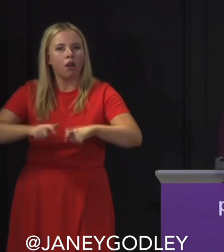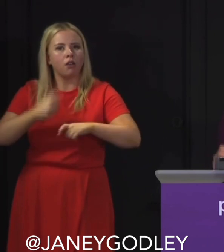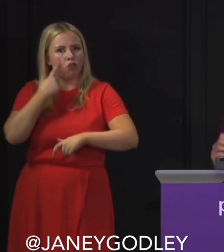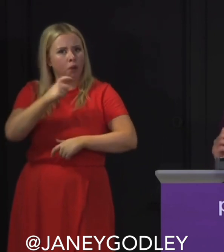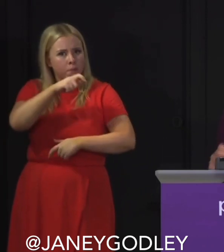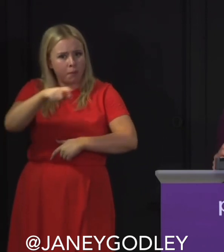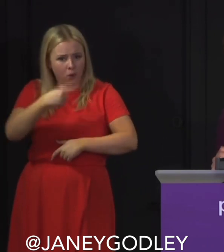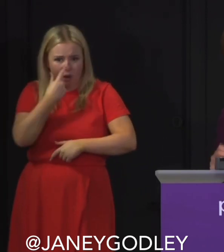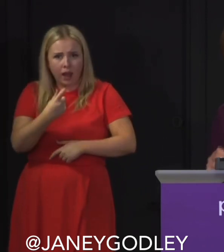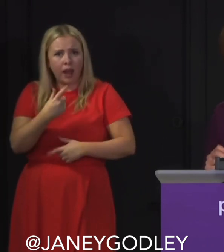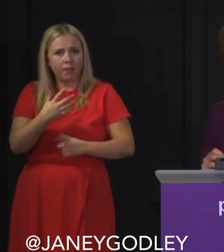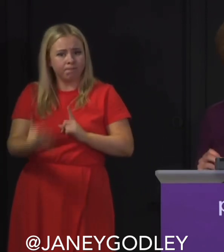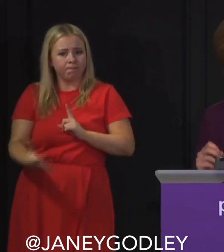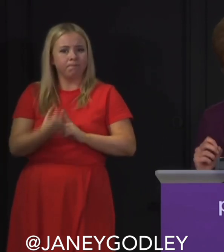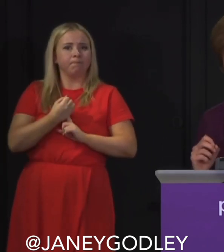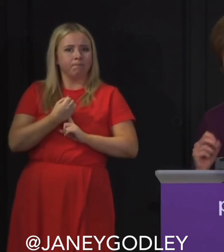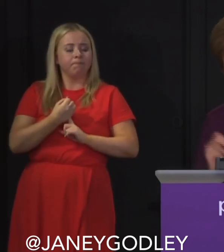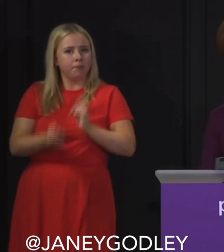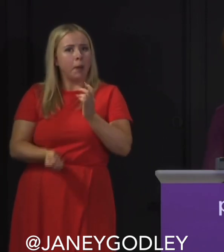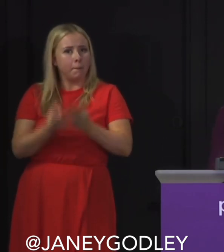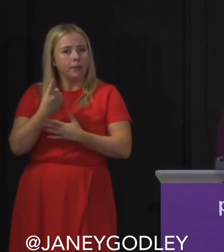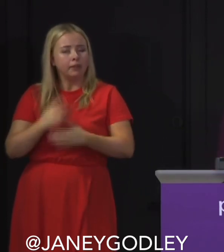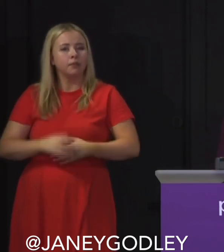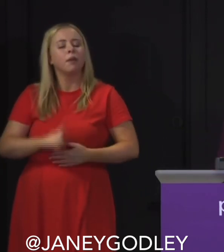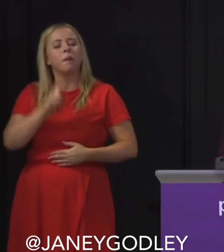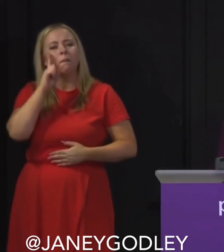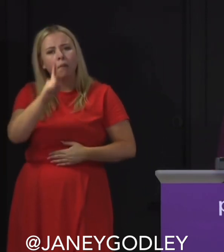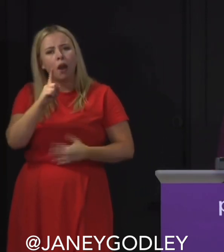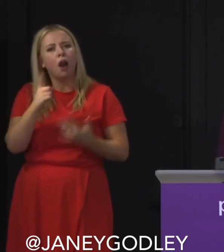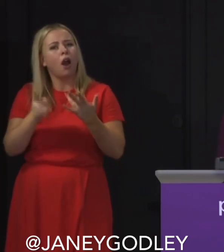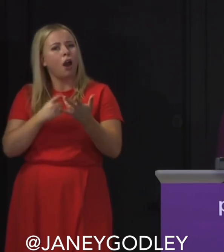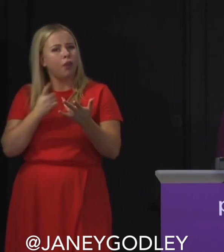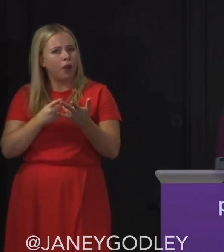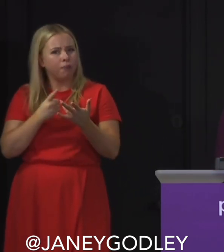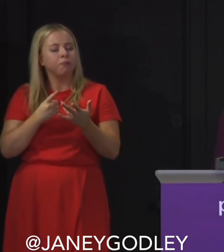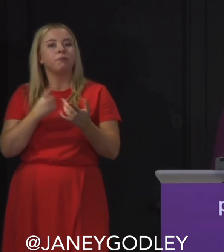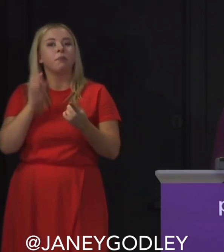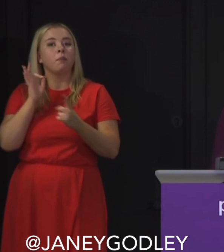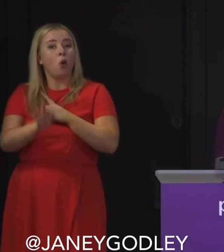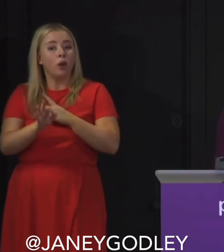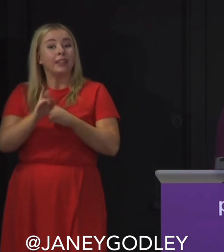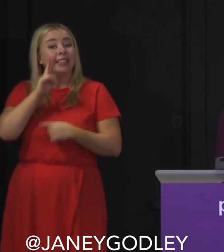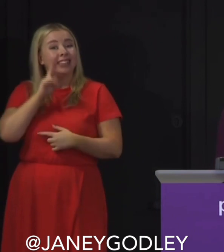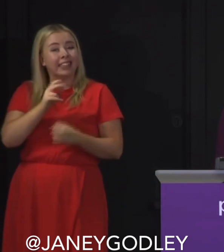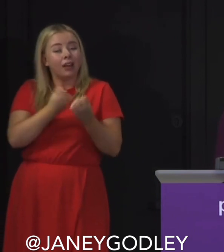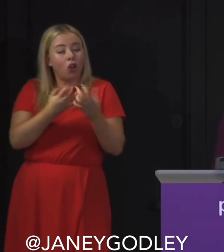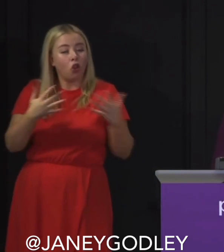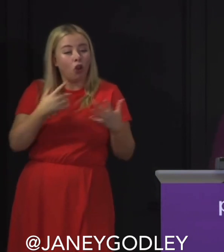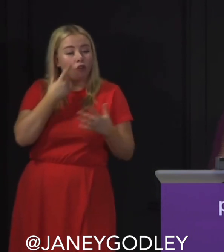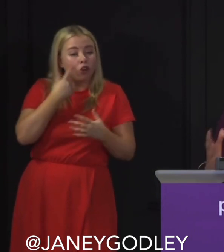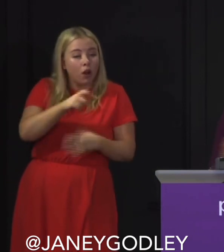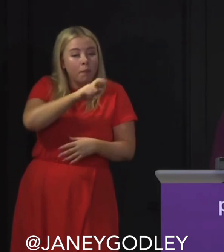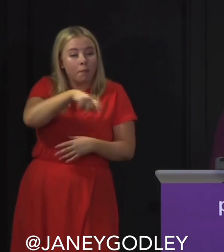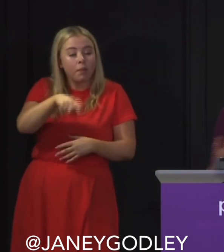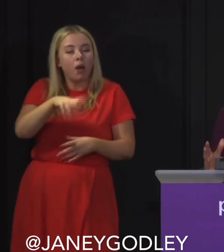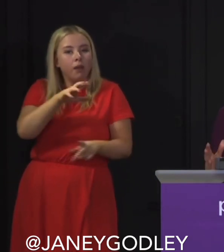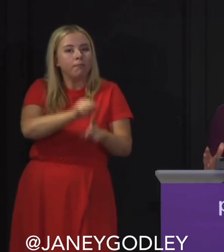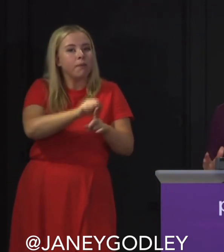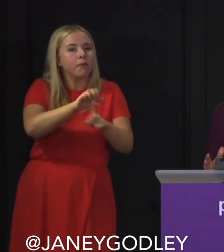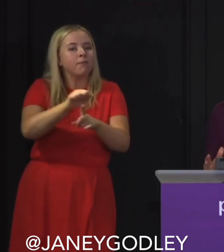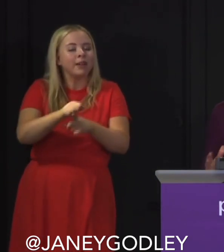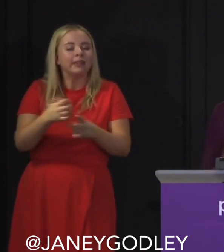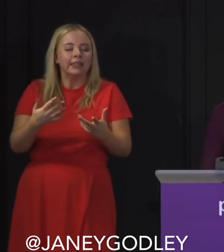about the students in Scotland as we will do. Now here's the thing, see young people, see students, they can cram all their education, their